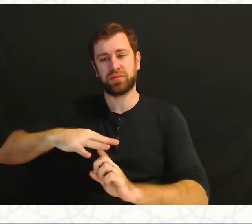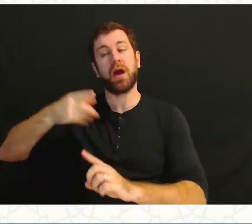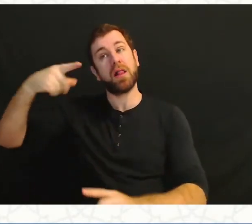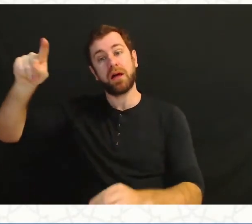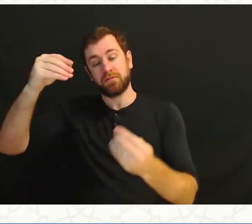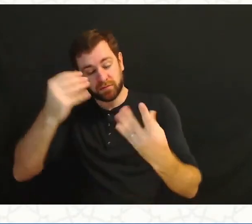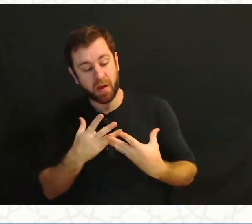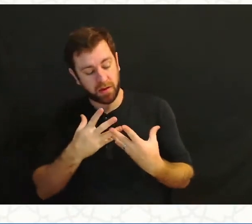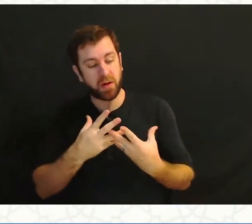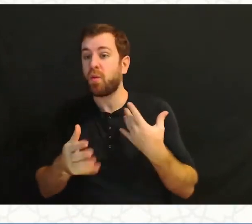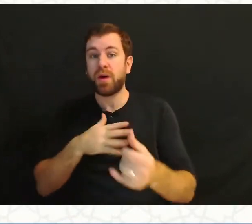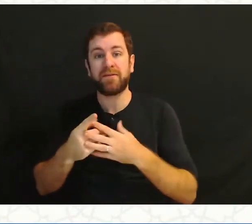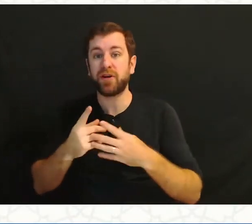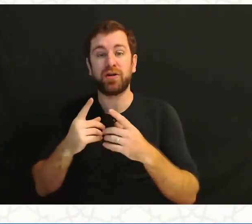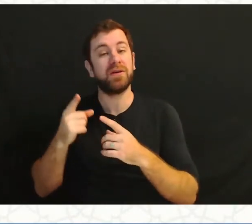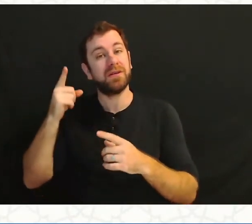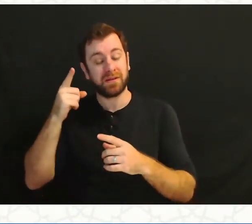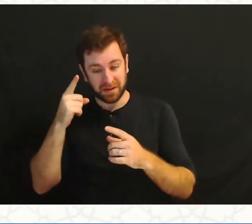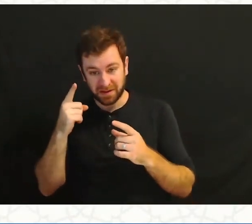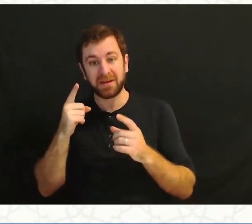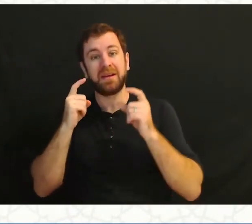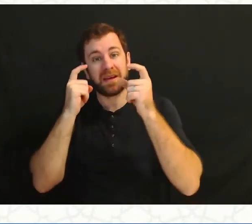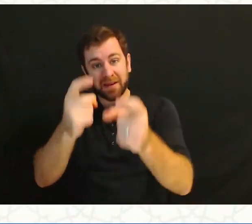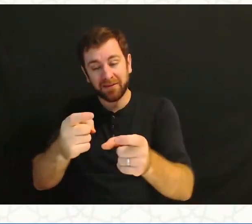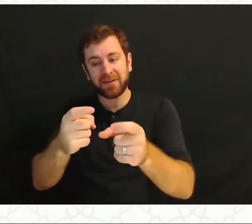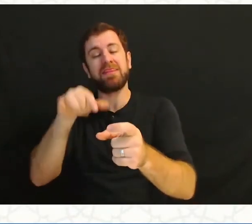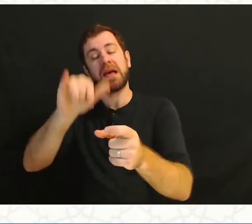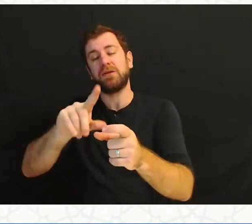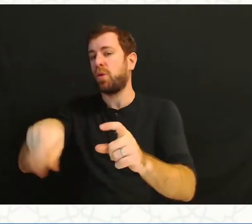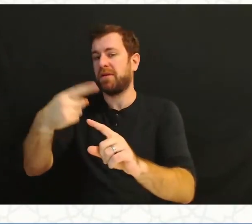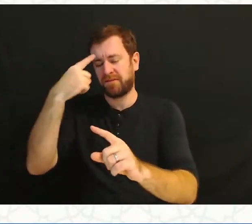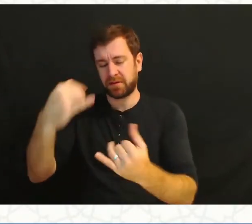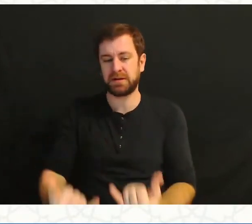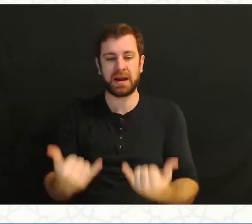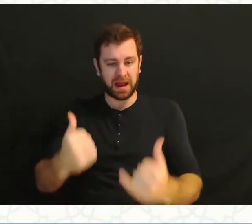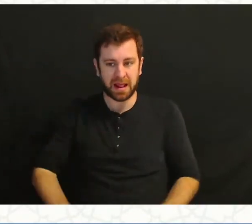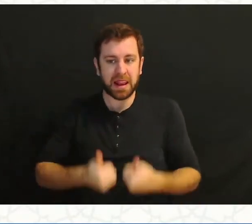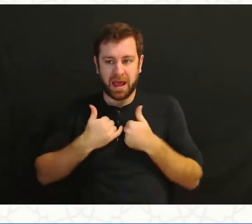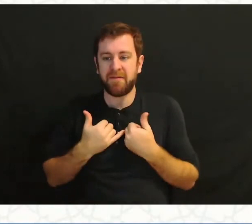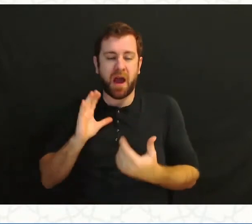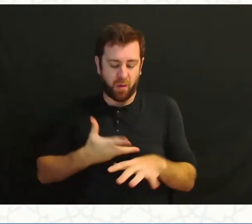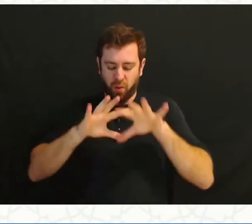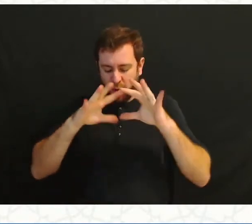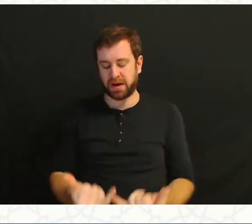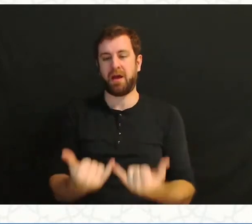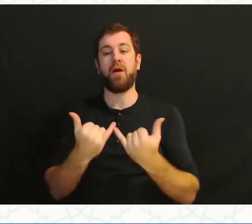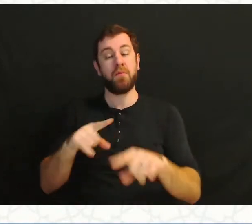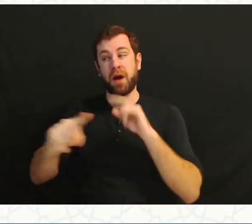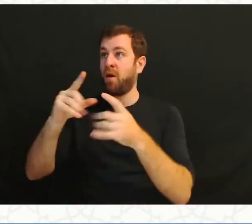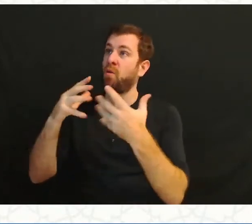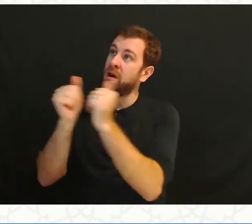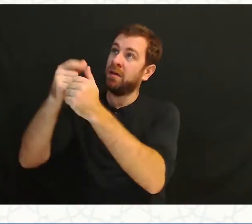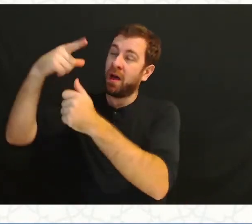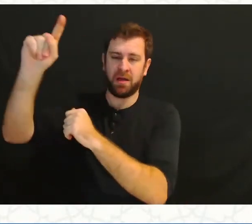you are given, that is only a provision of the life of this world, but that which is with Allah is better